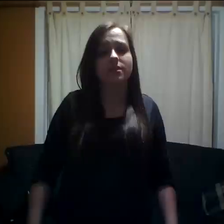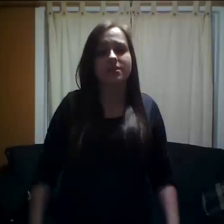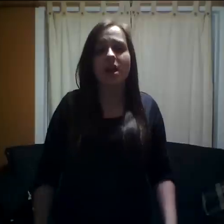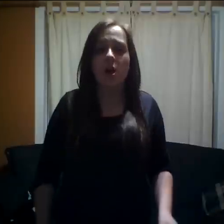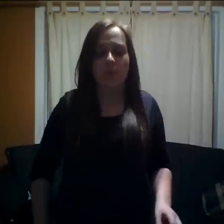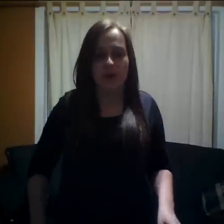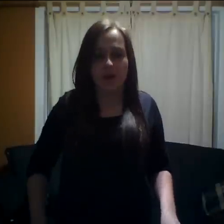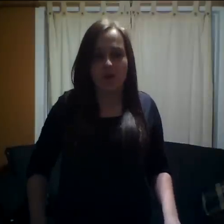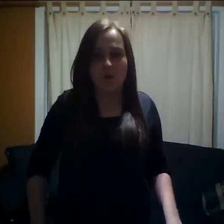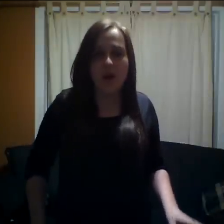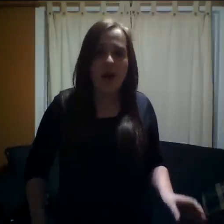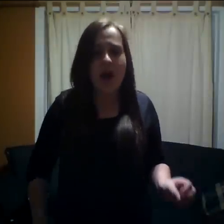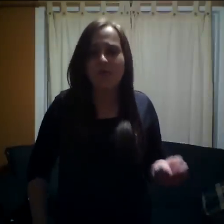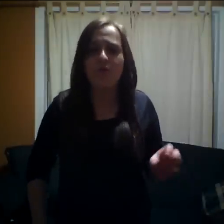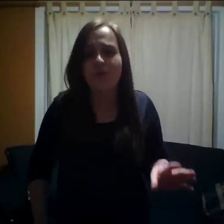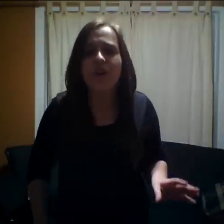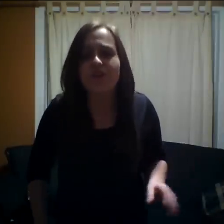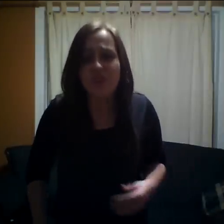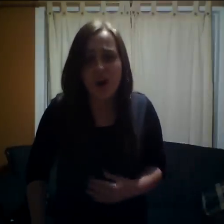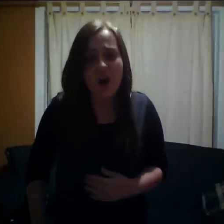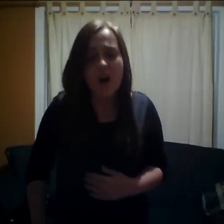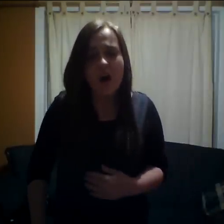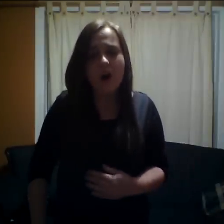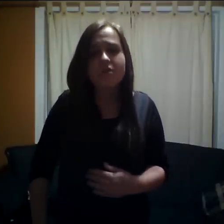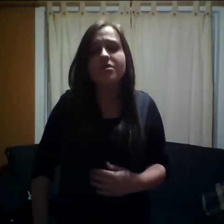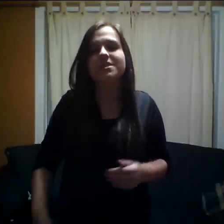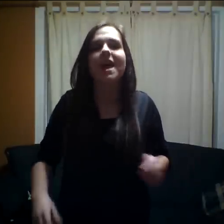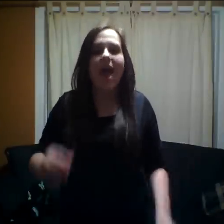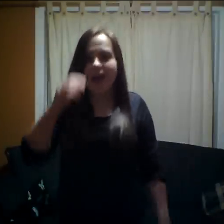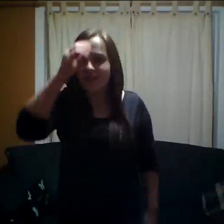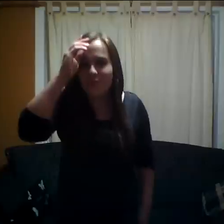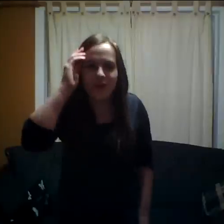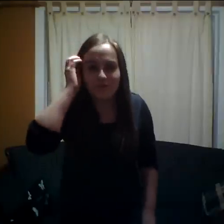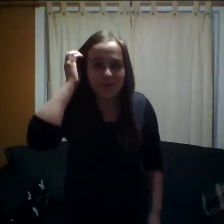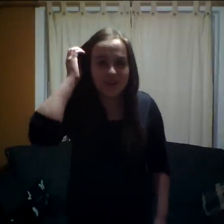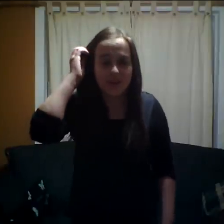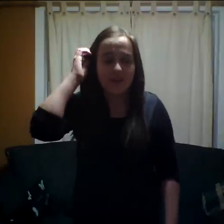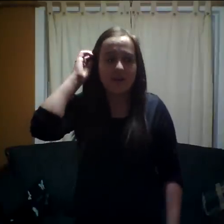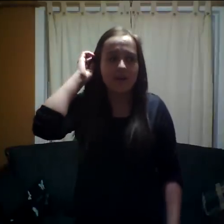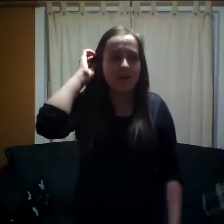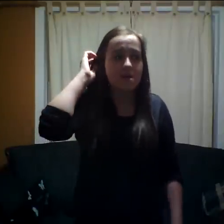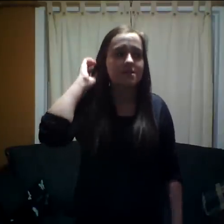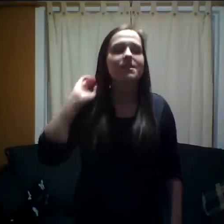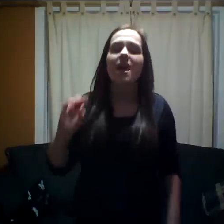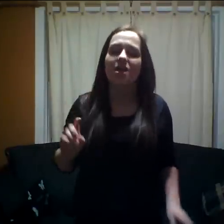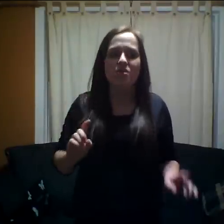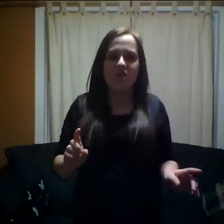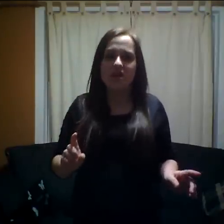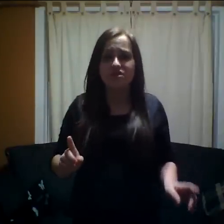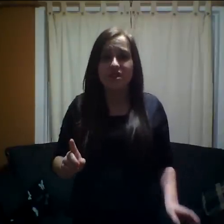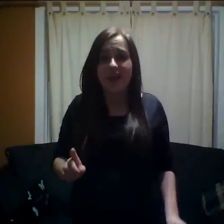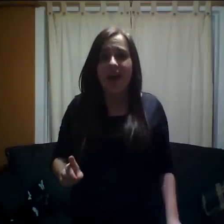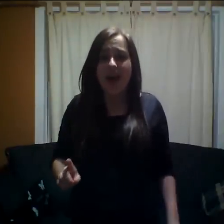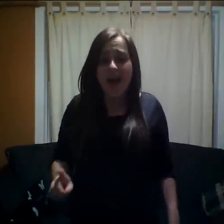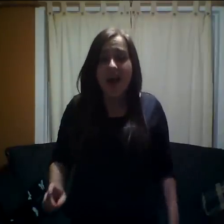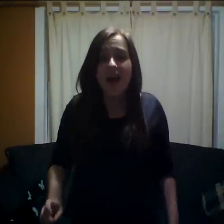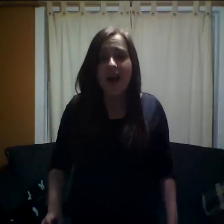But I know I have a fickle heart and a bitterness and a wandering eye